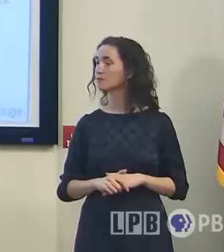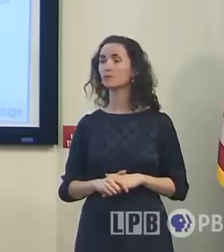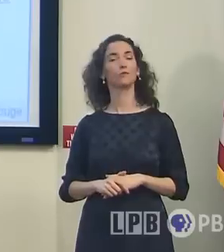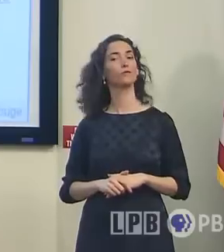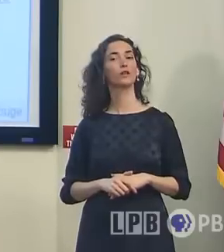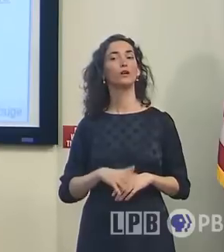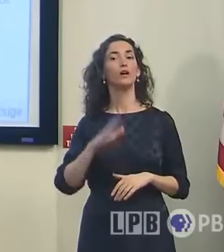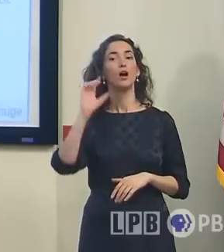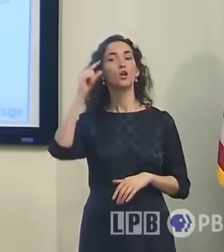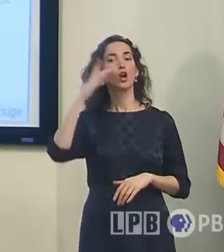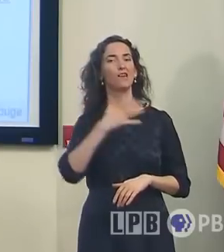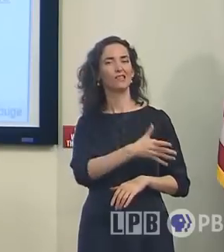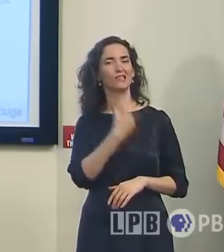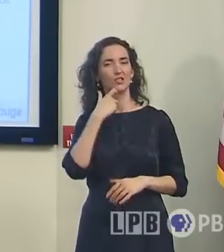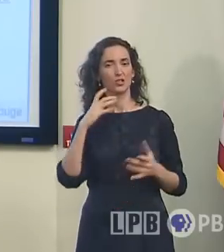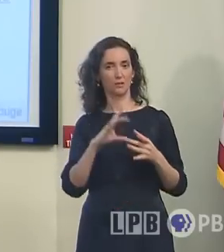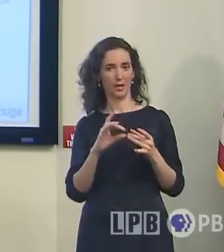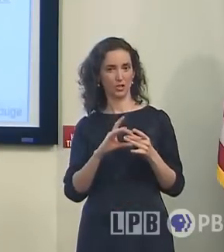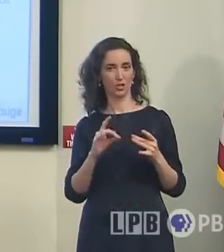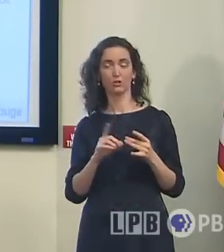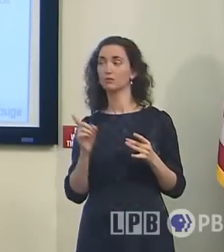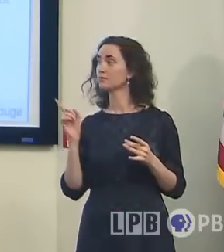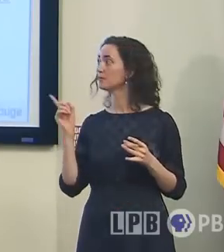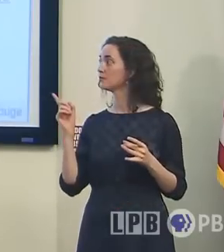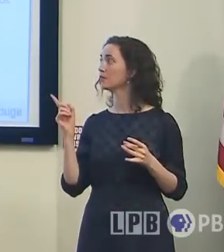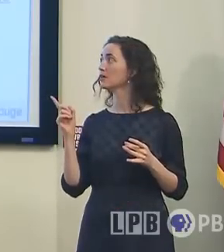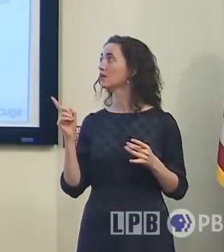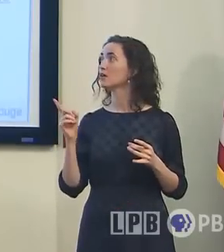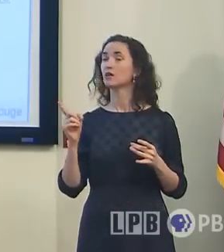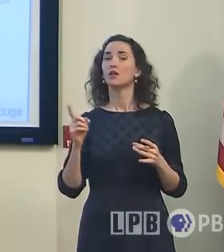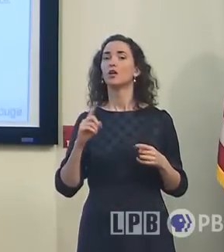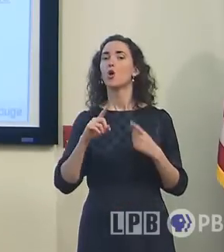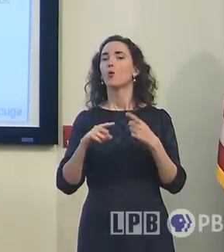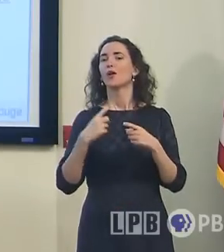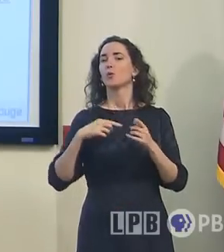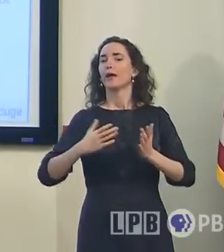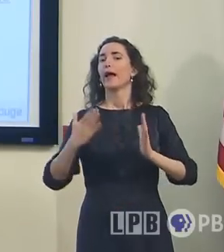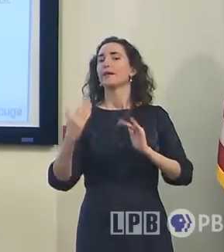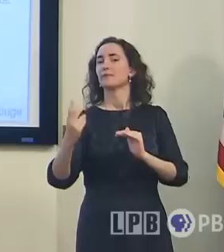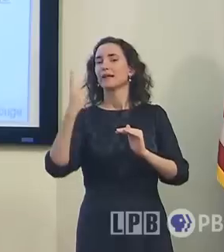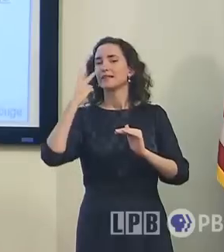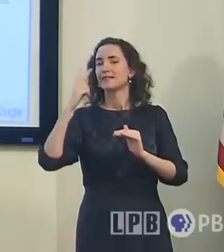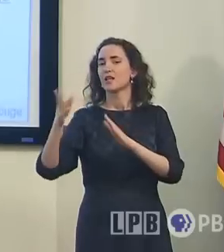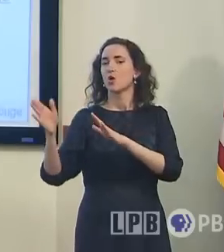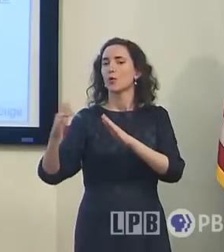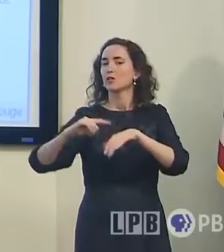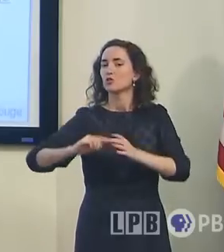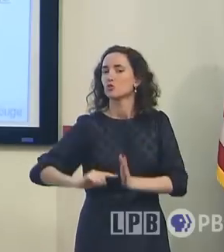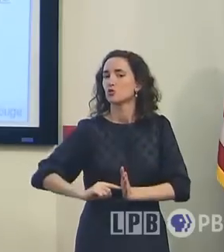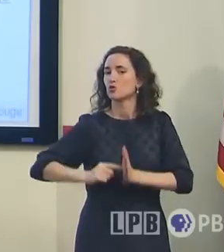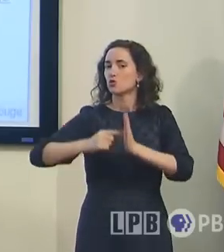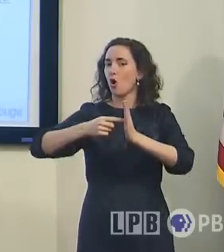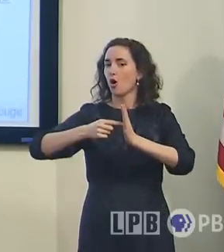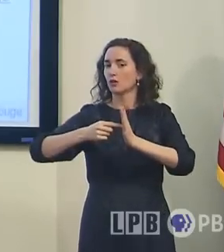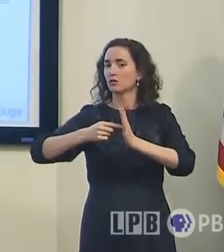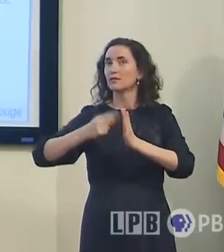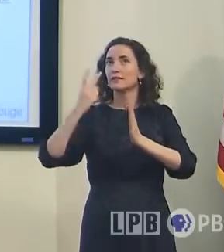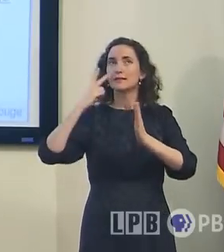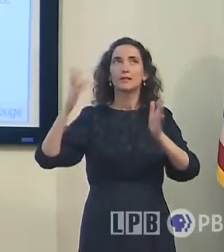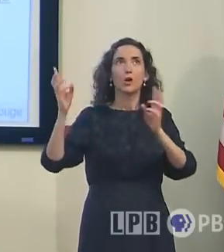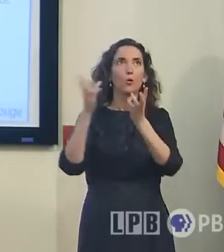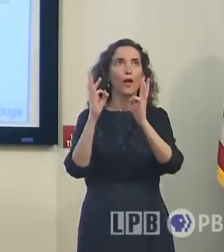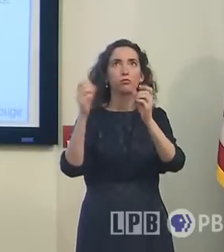As the Governor mentioned, this is the earliest time that we expect to see the beginning of conditions starting to deteriorate.